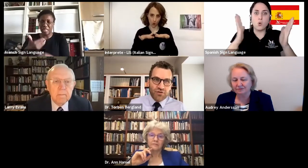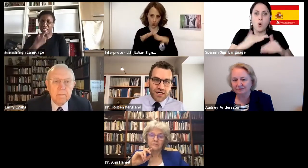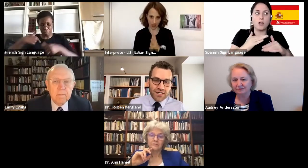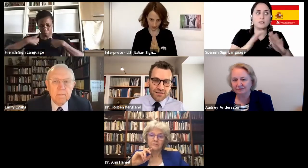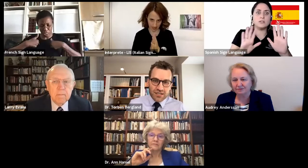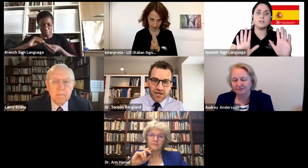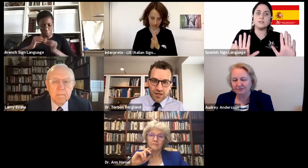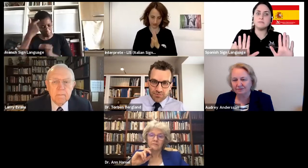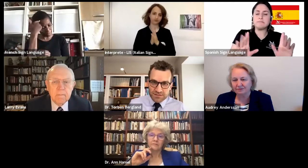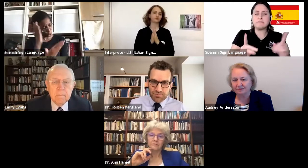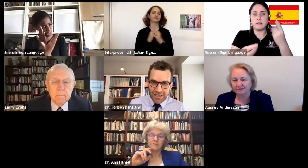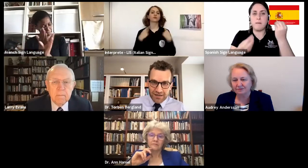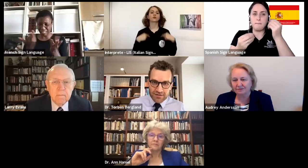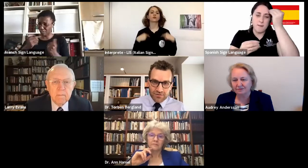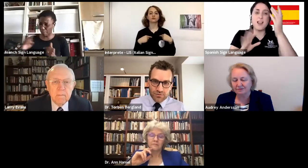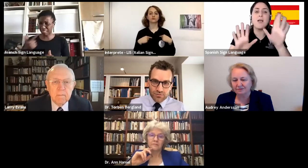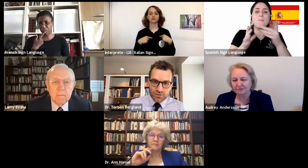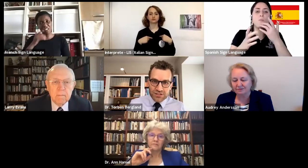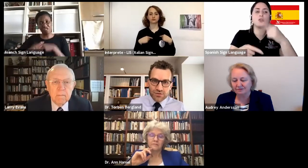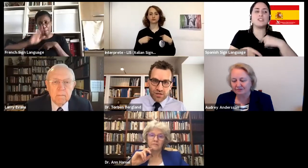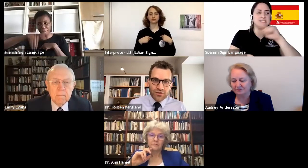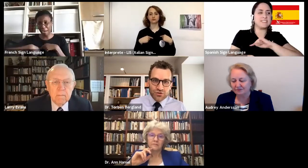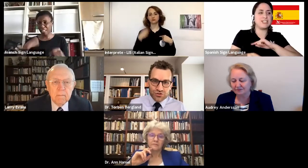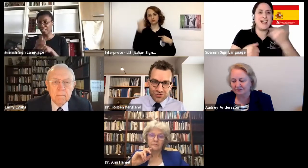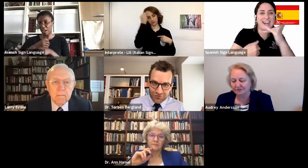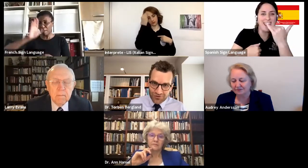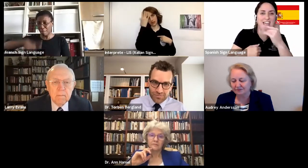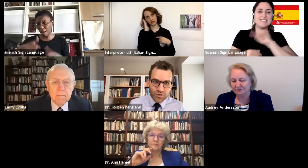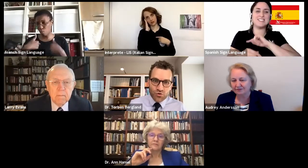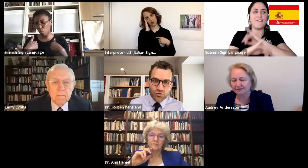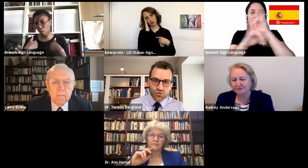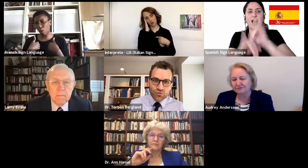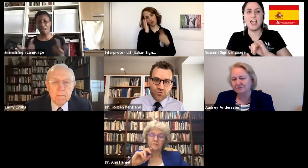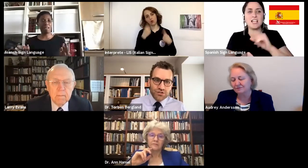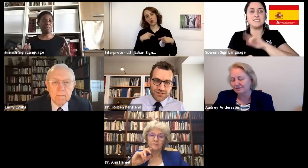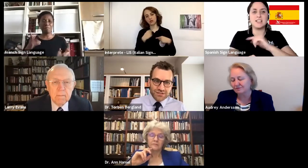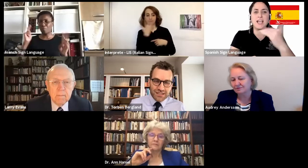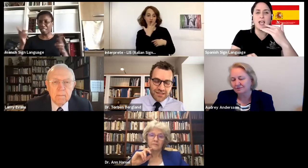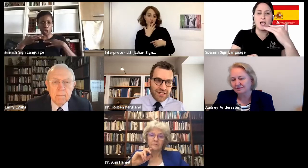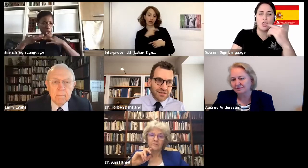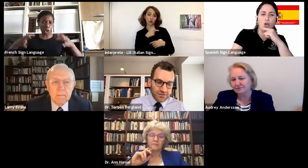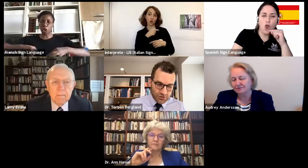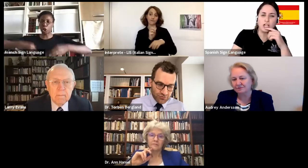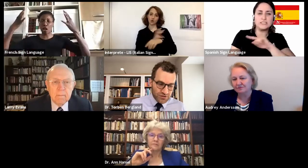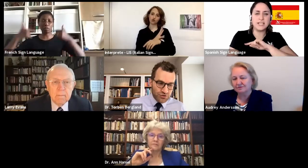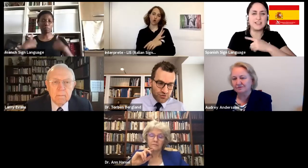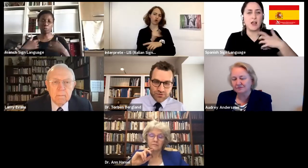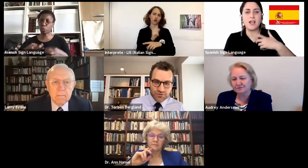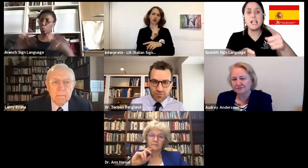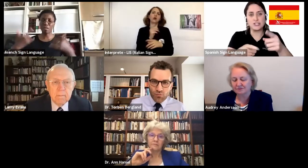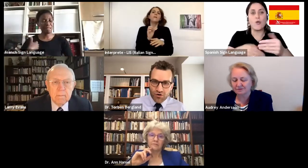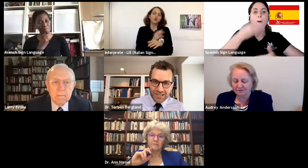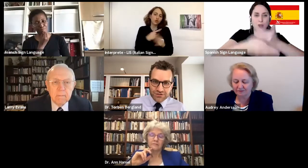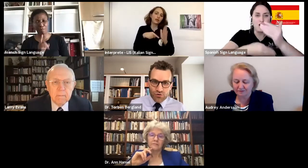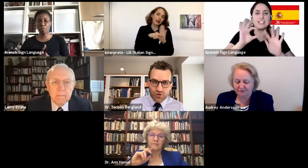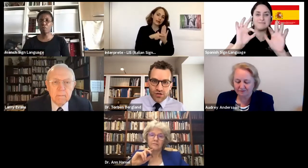defined time span, which in with you should sort of go through the grief process and then sort of, it should be